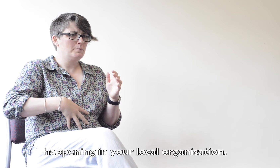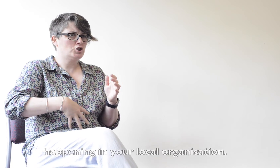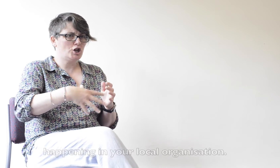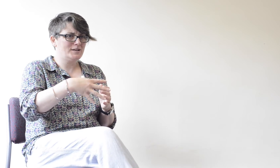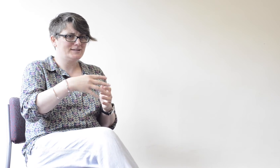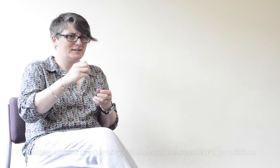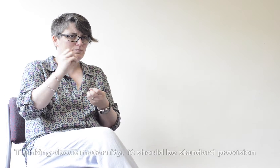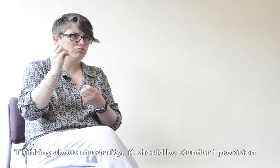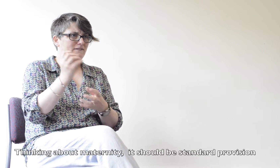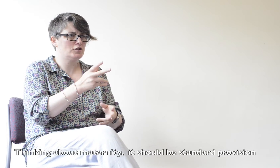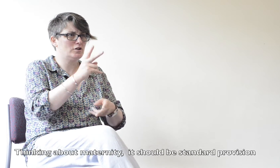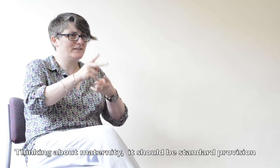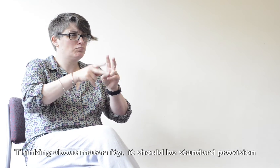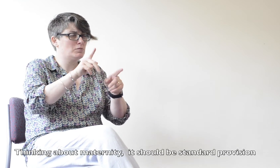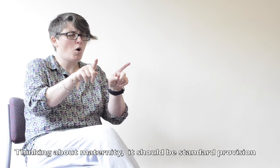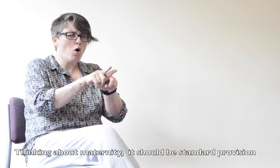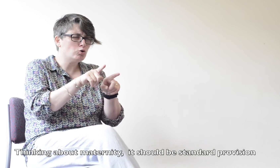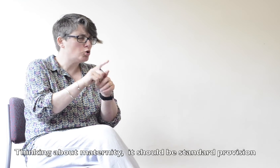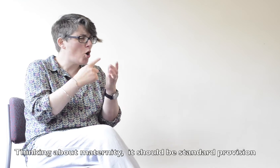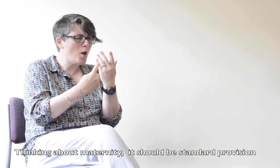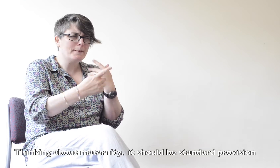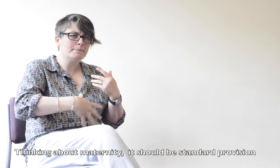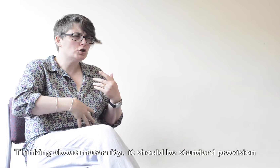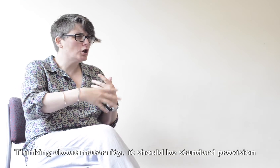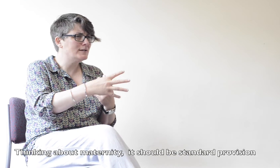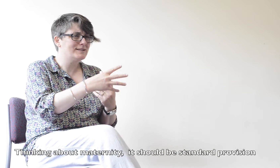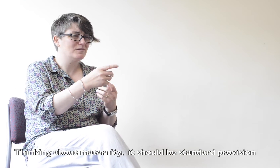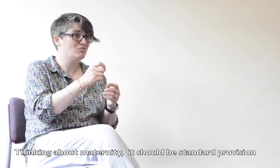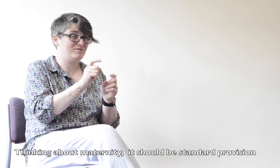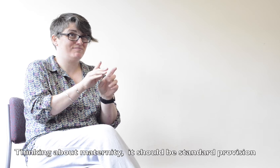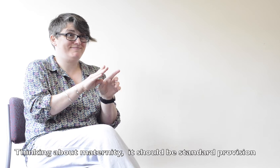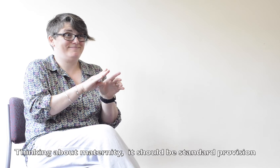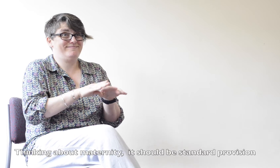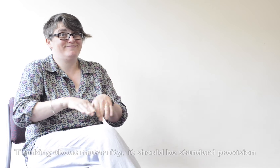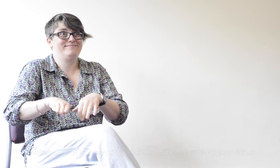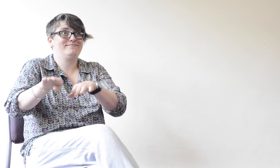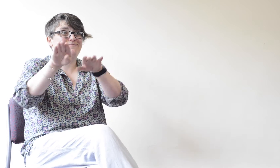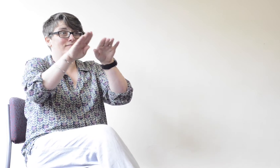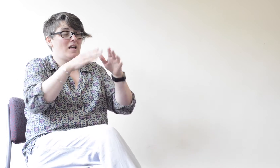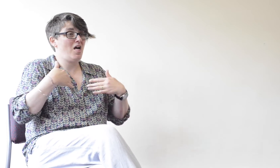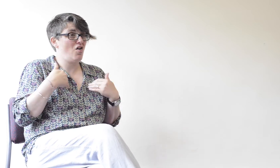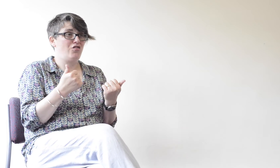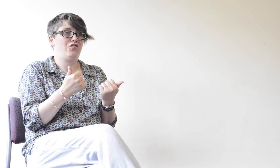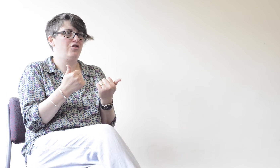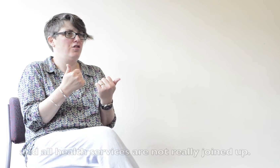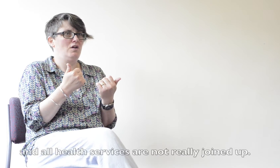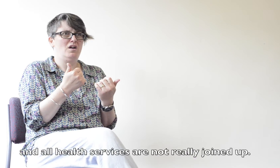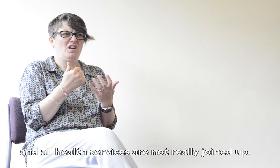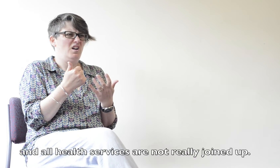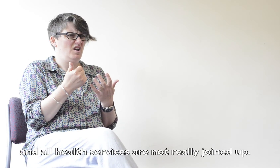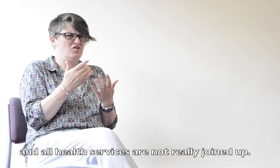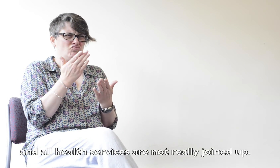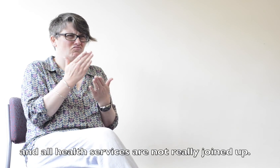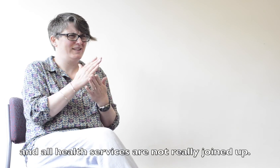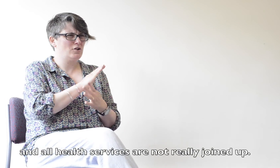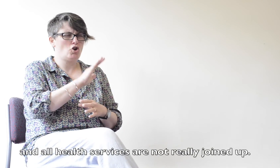You know, in terms of maternity services, it should be, you know, a standard provision, and the same for all